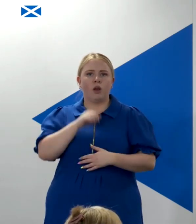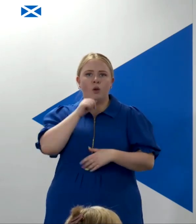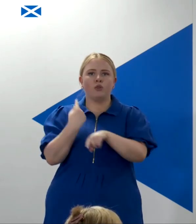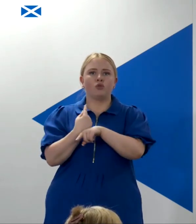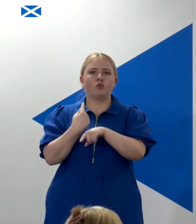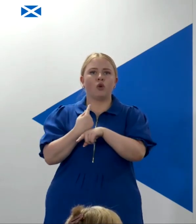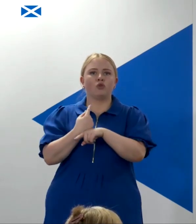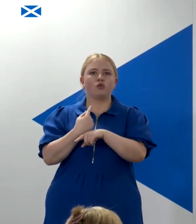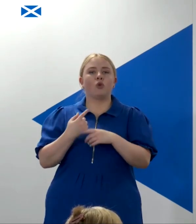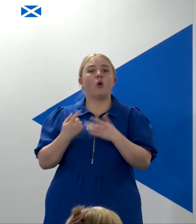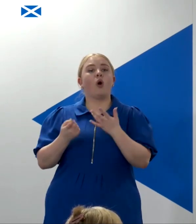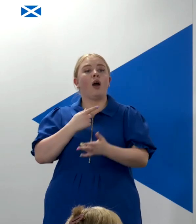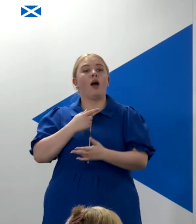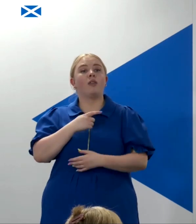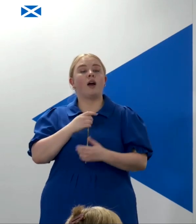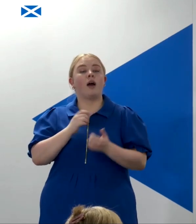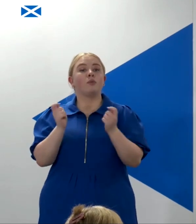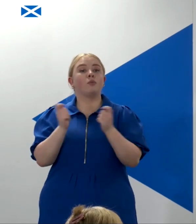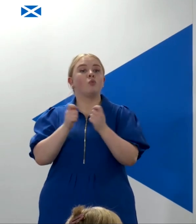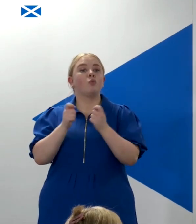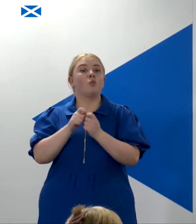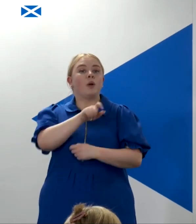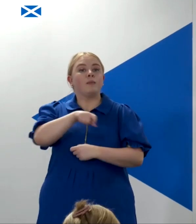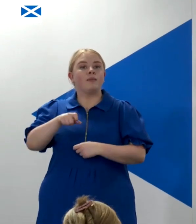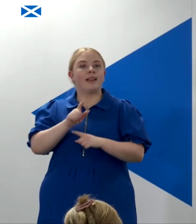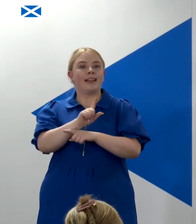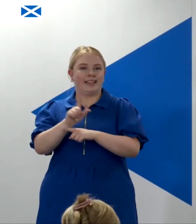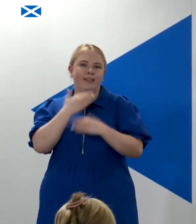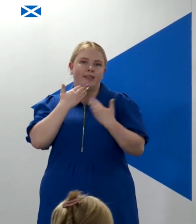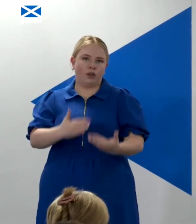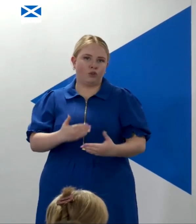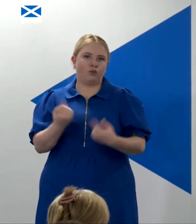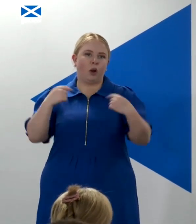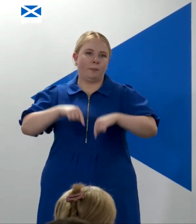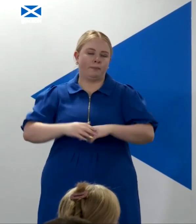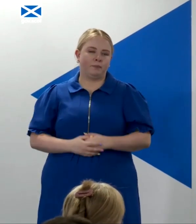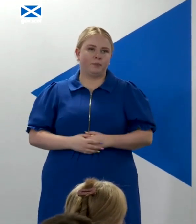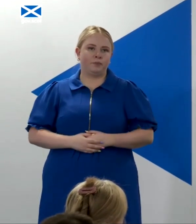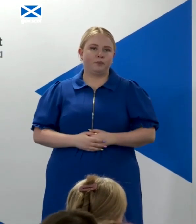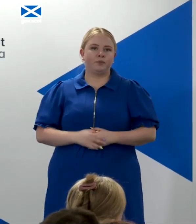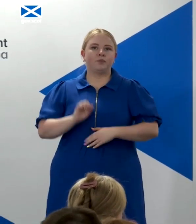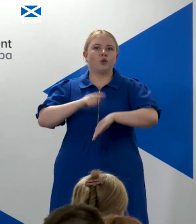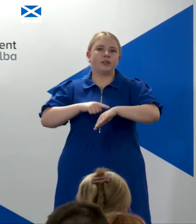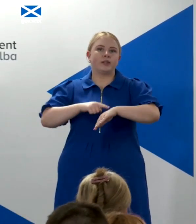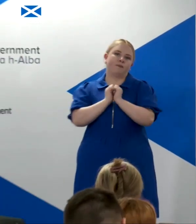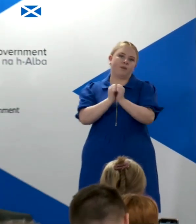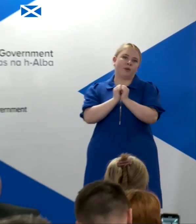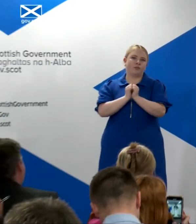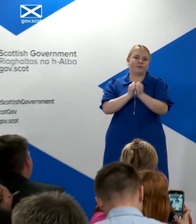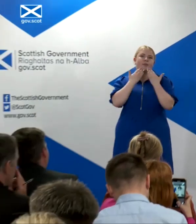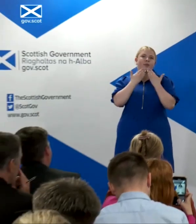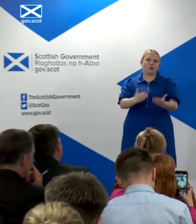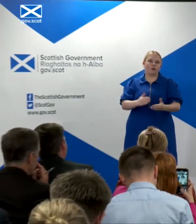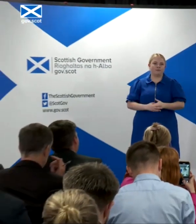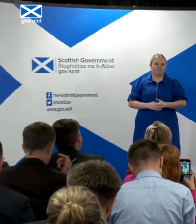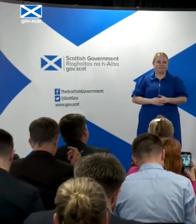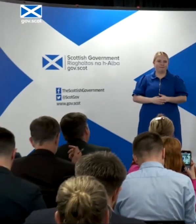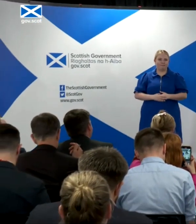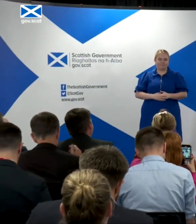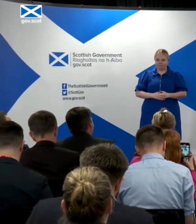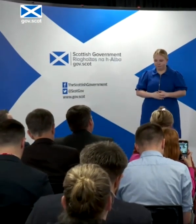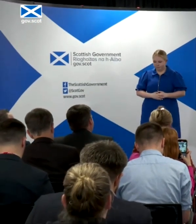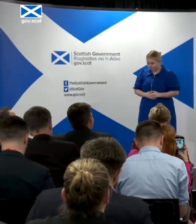speak to members of the print media in just a moment's time, but thank you very much for coming across. Your time is greatly valued and greatly appreciated. Thank you.